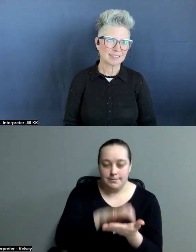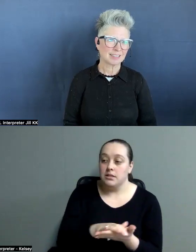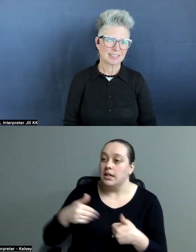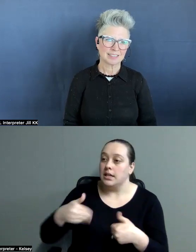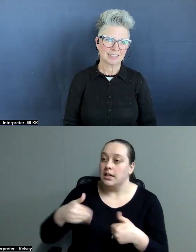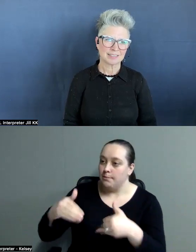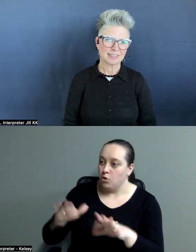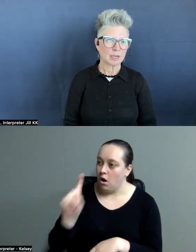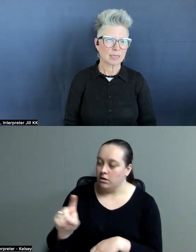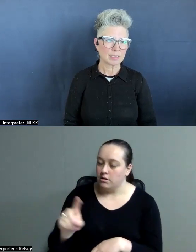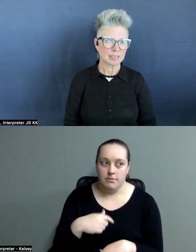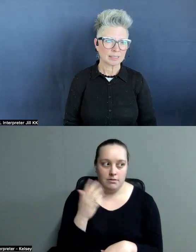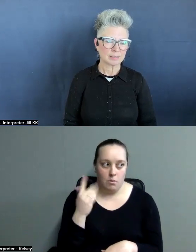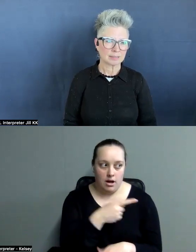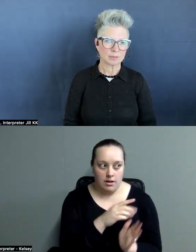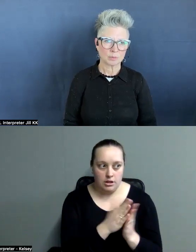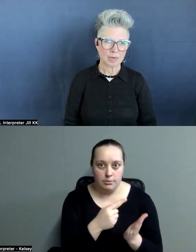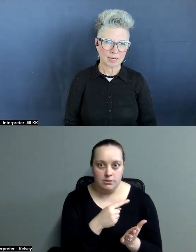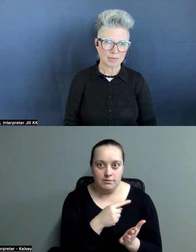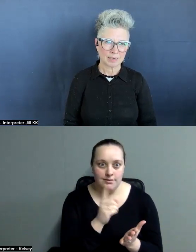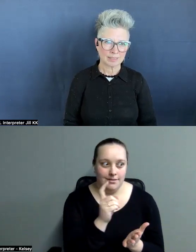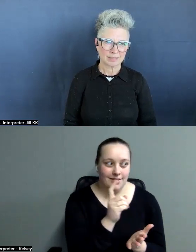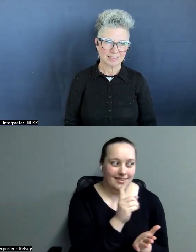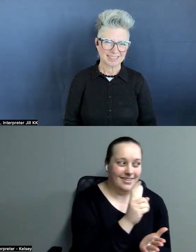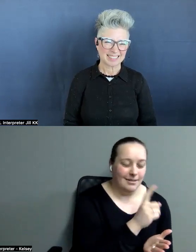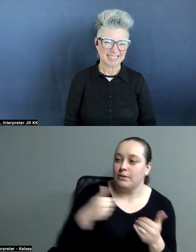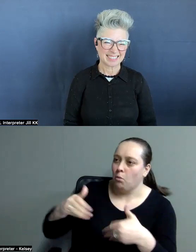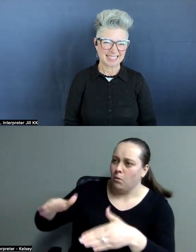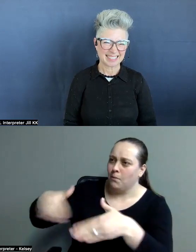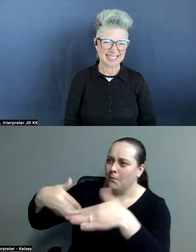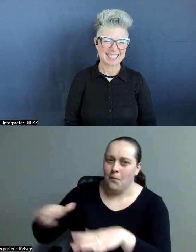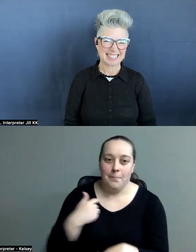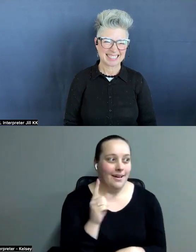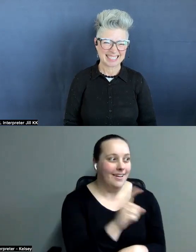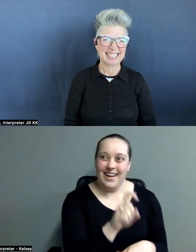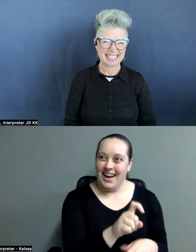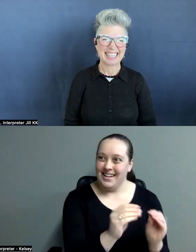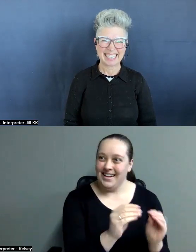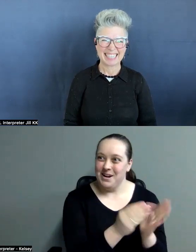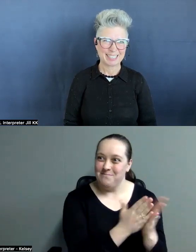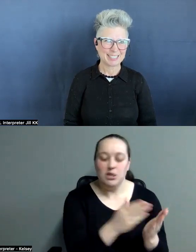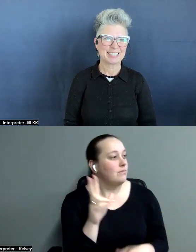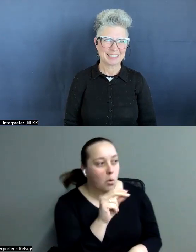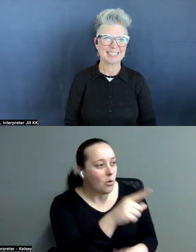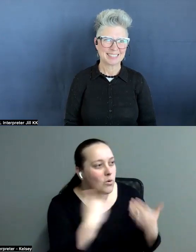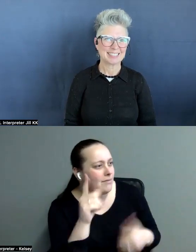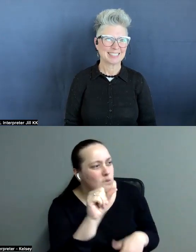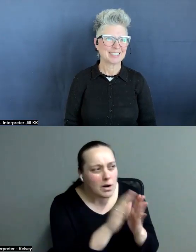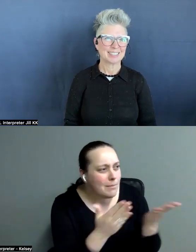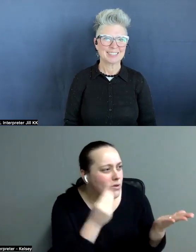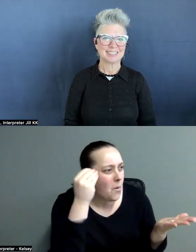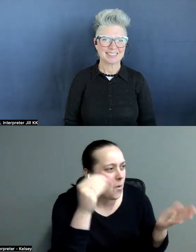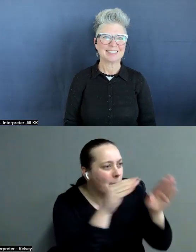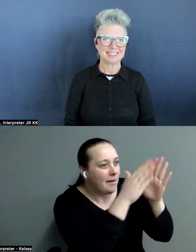why? Because there's books over there. I was like, oh, I need to get another book. He's like, no result. You have like 20 books on your